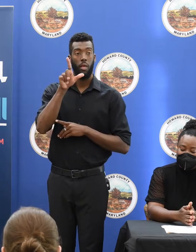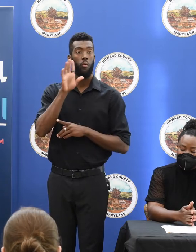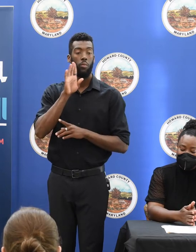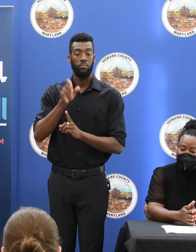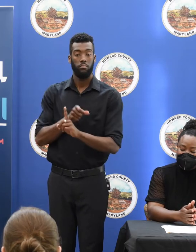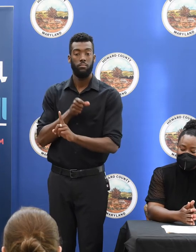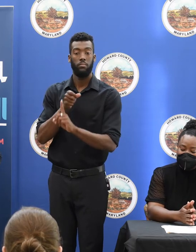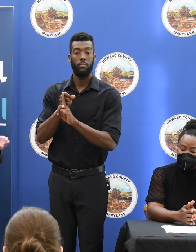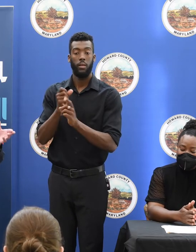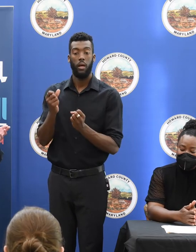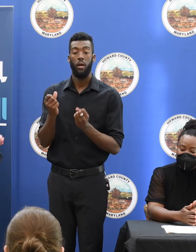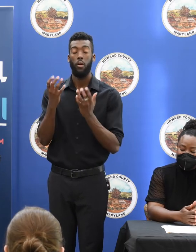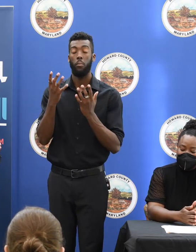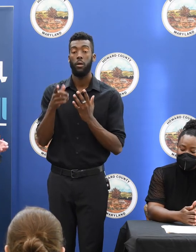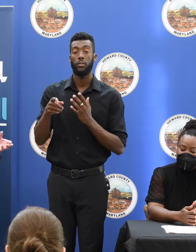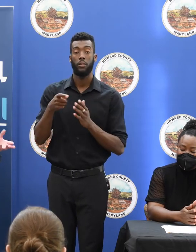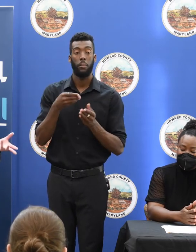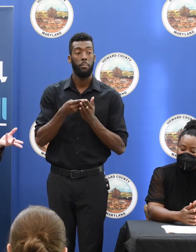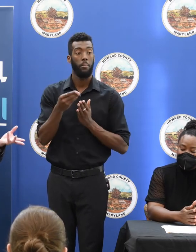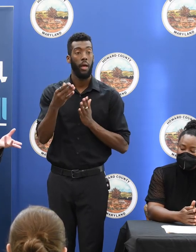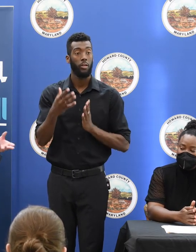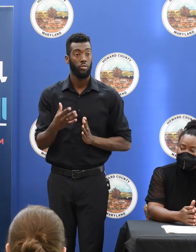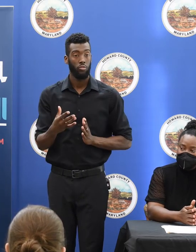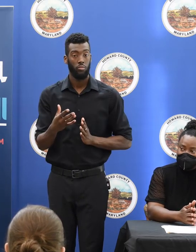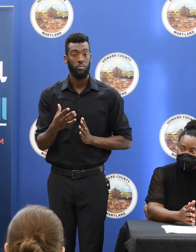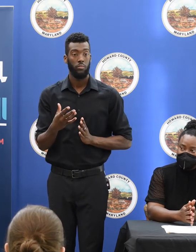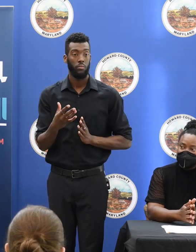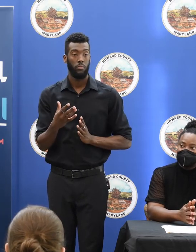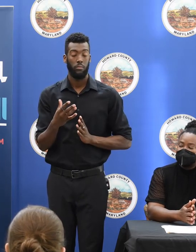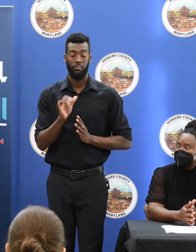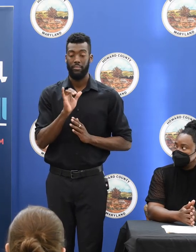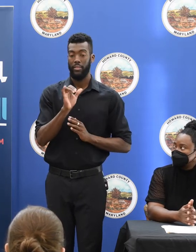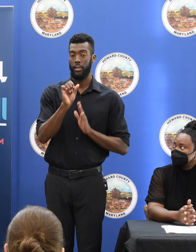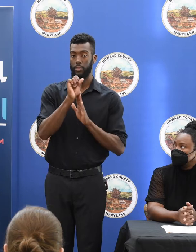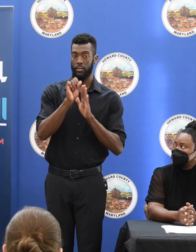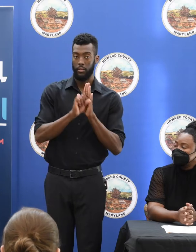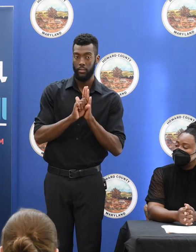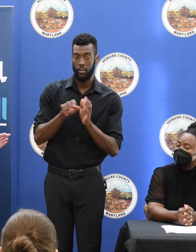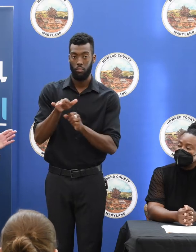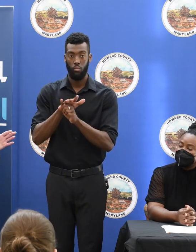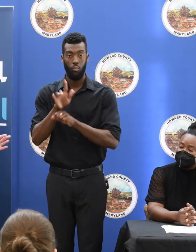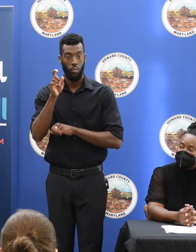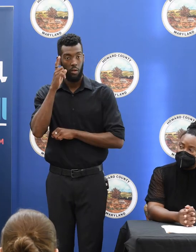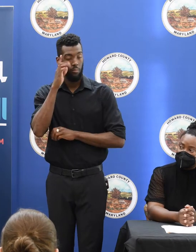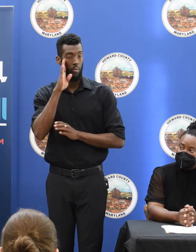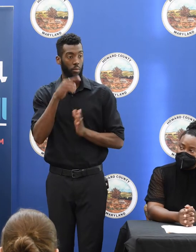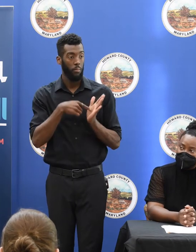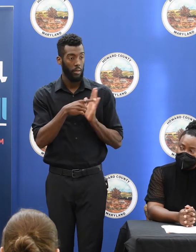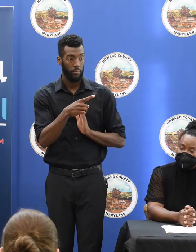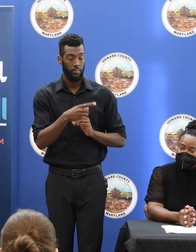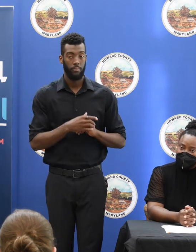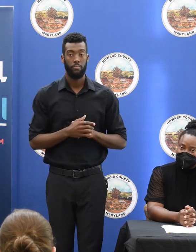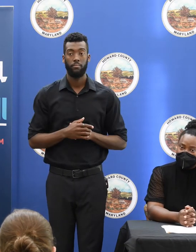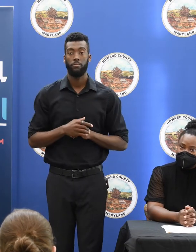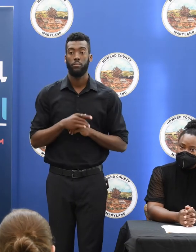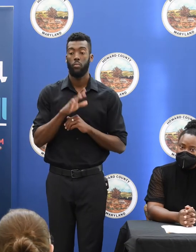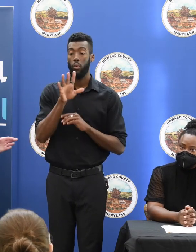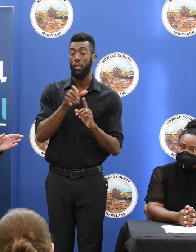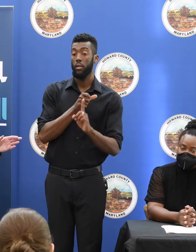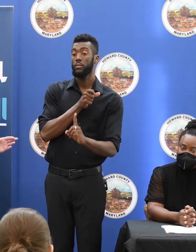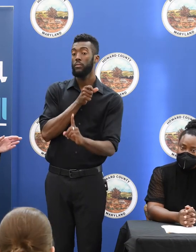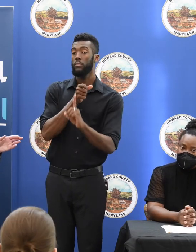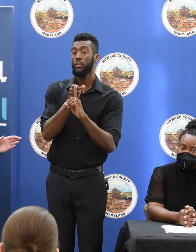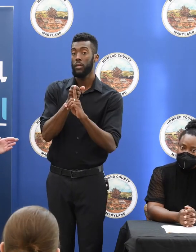much the buyers, like the state and local government, will pay. It would not affect how much